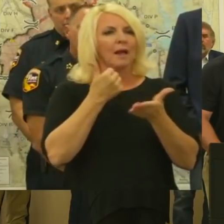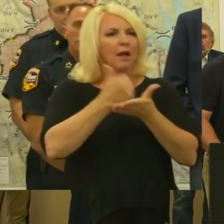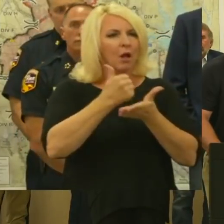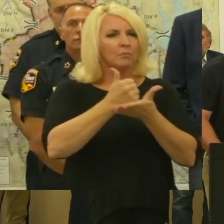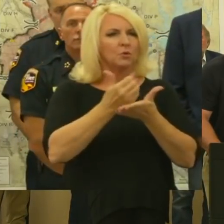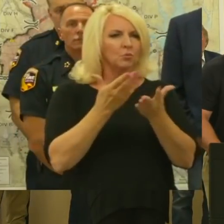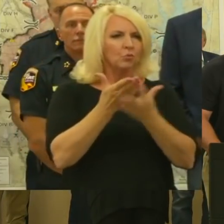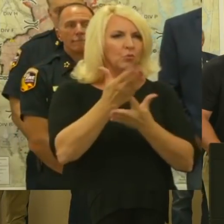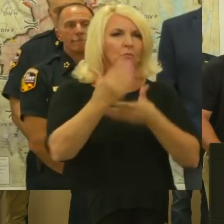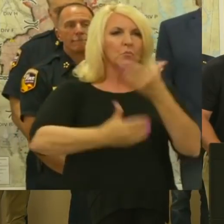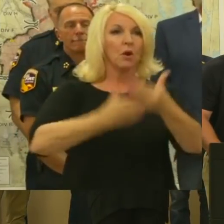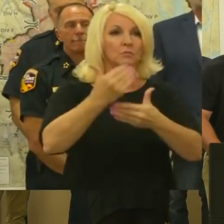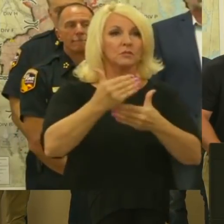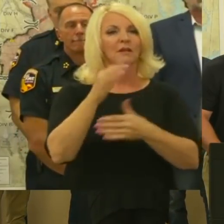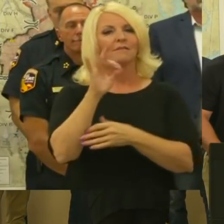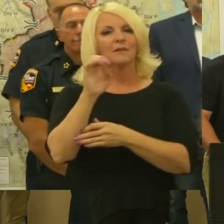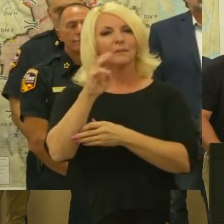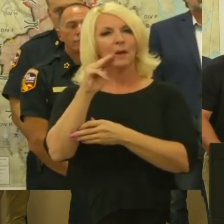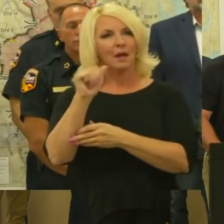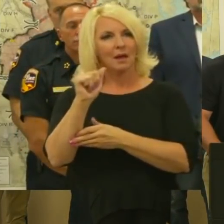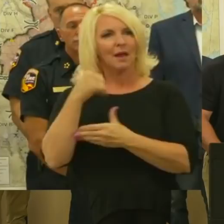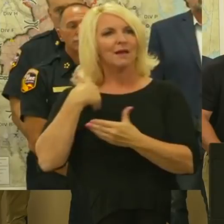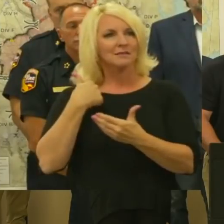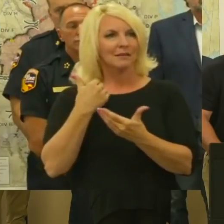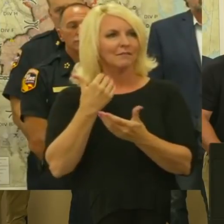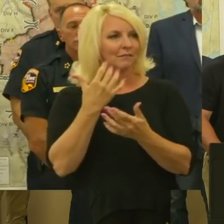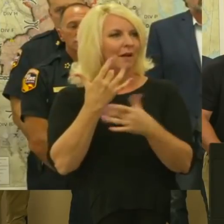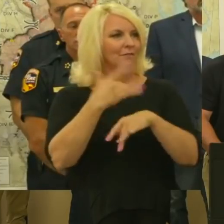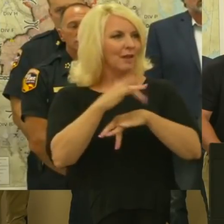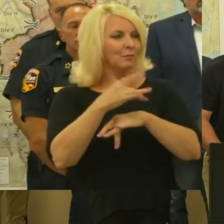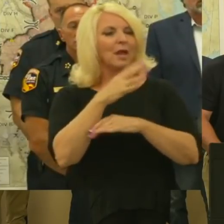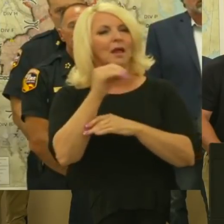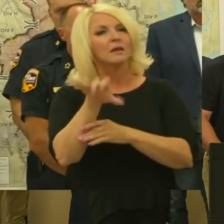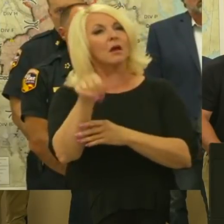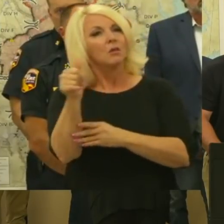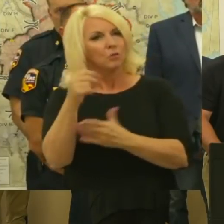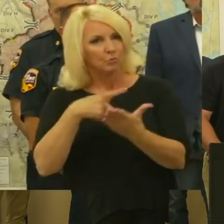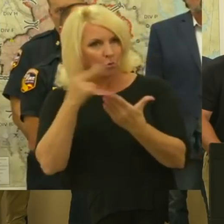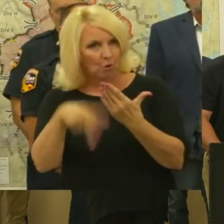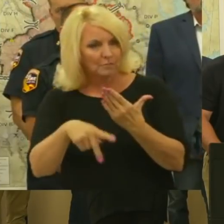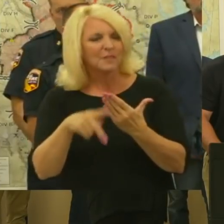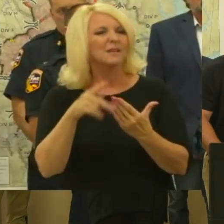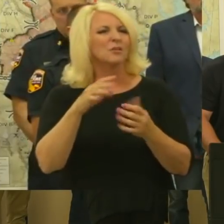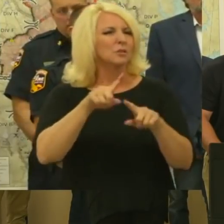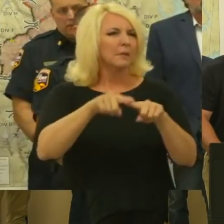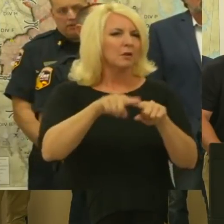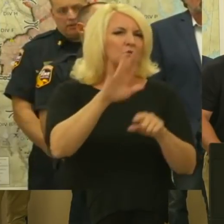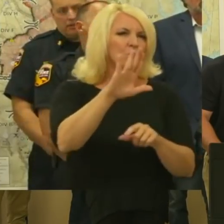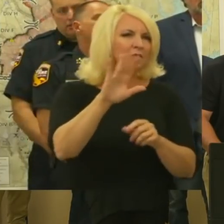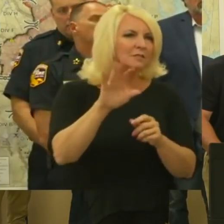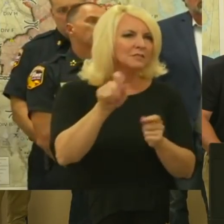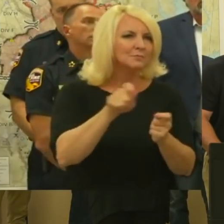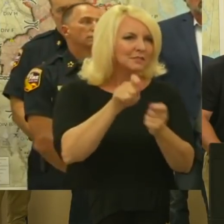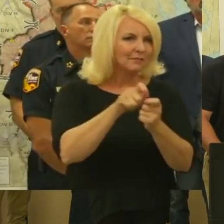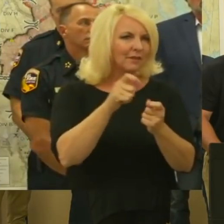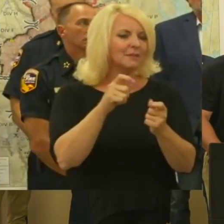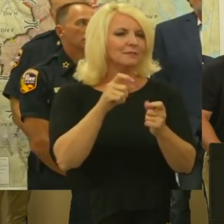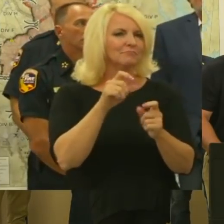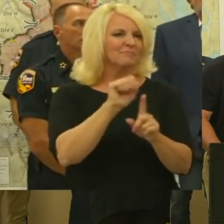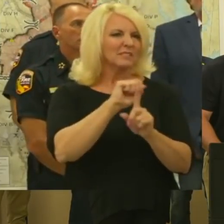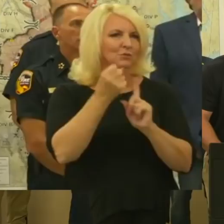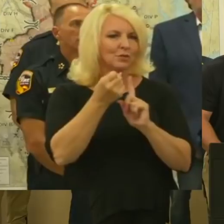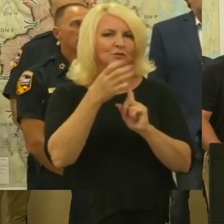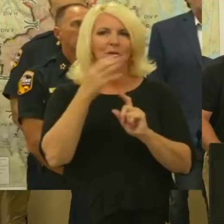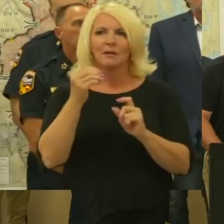available, but other programs that you have available. And it may it's going to depend on your specific case. So it's best to go ahead and apply